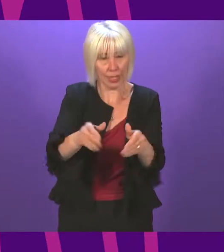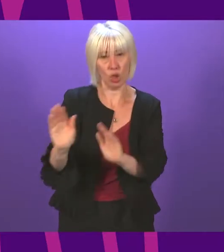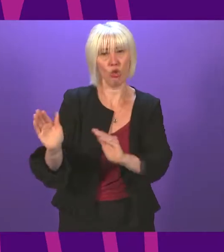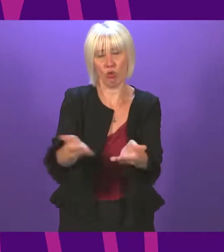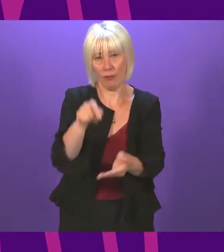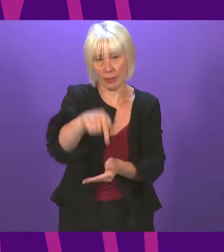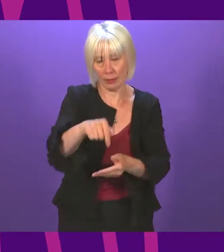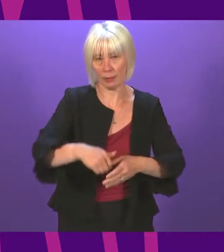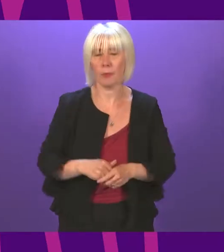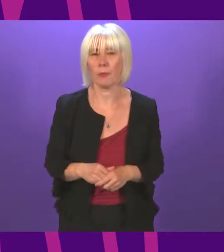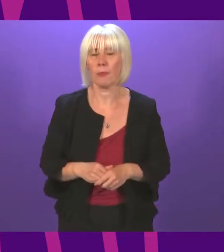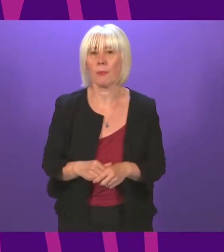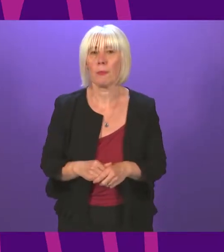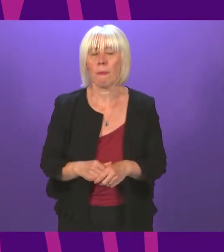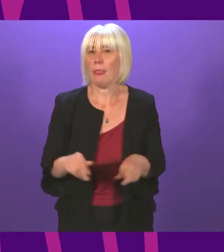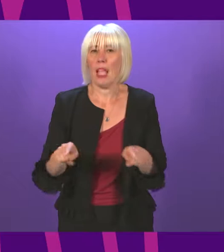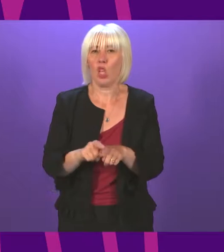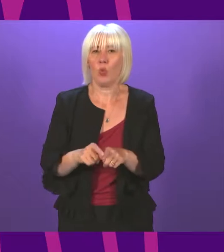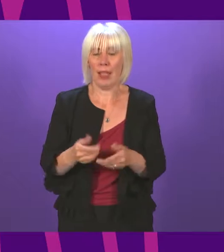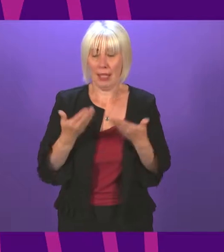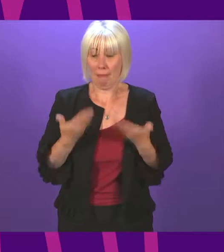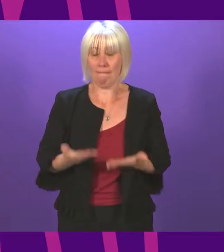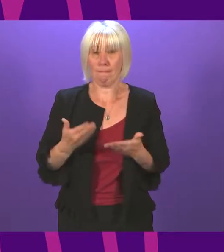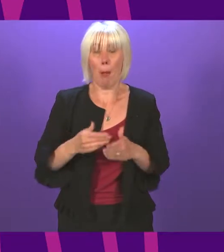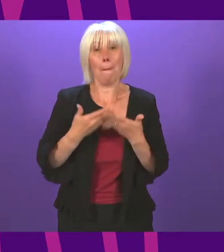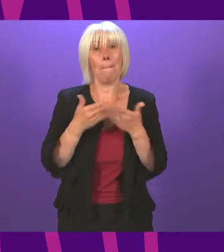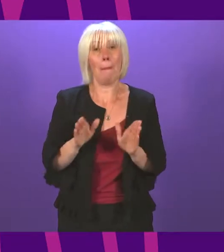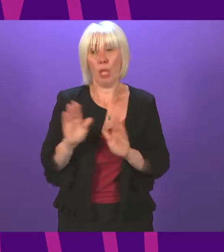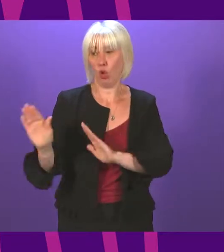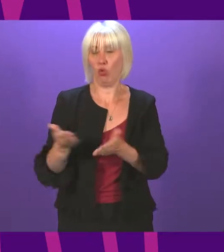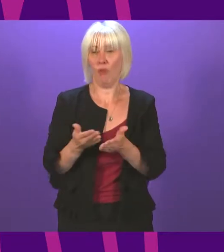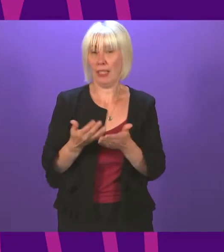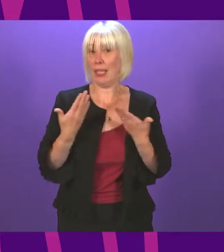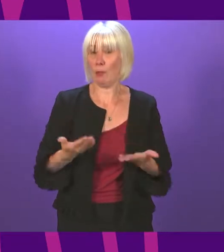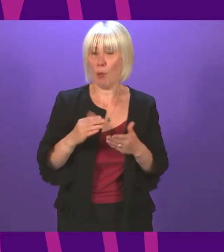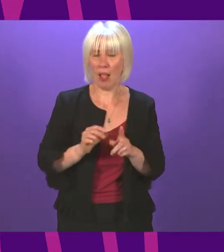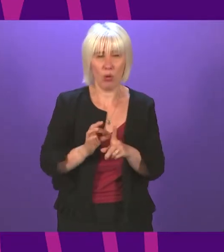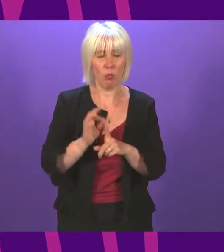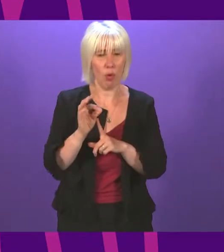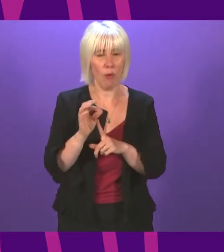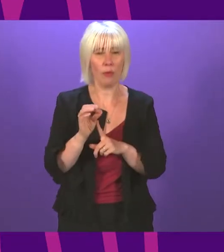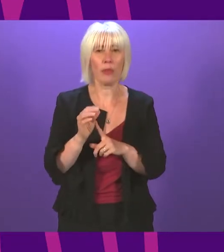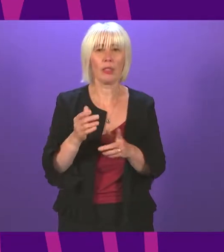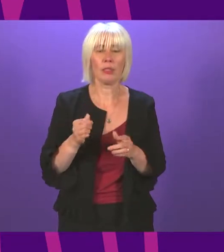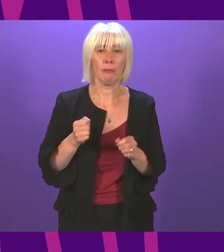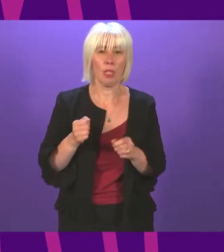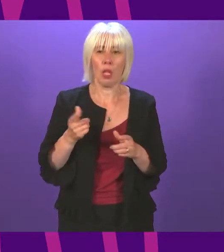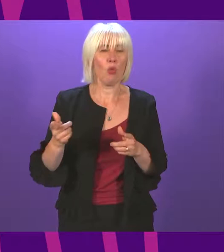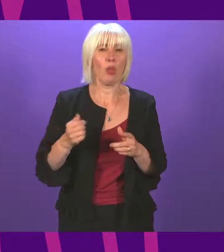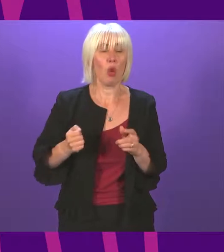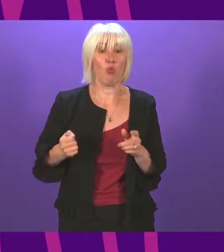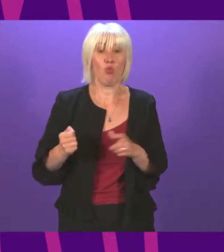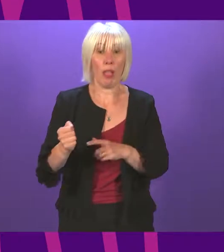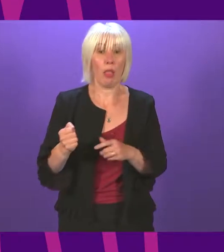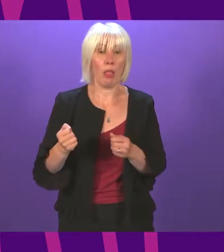There is also much work to be done to improve our existing public services in the wake of Covid. Rail strikes are growing across Scotland and swift resolution